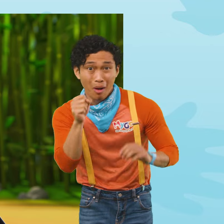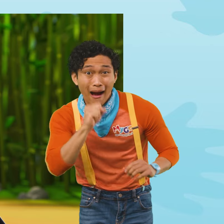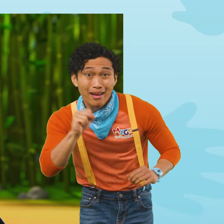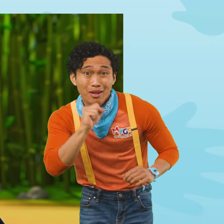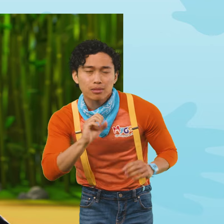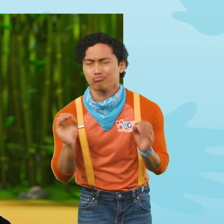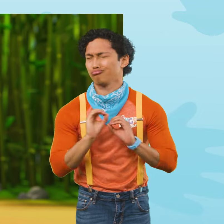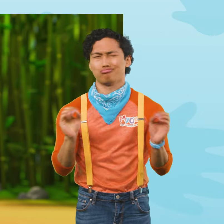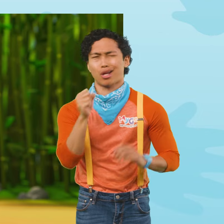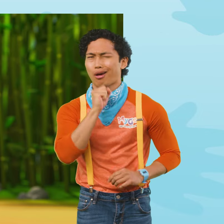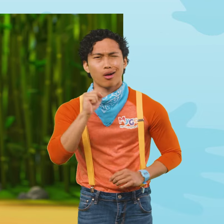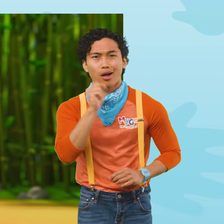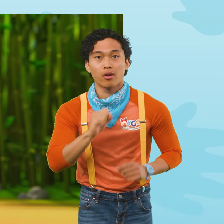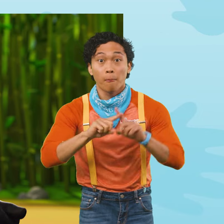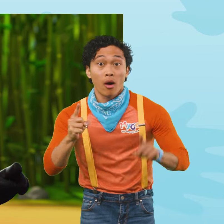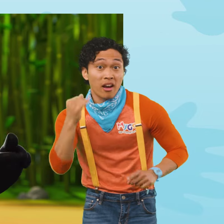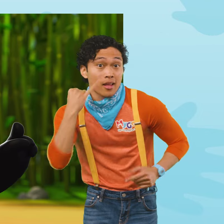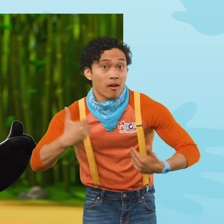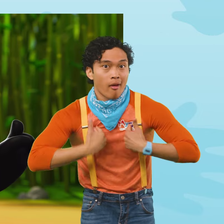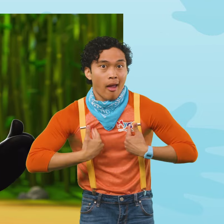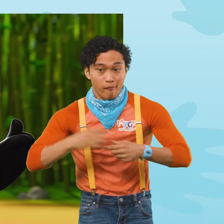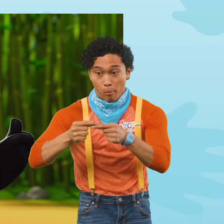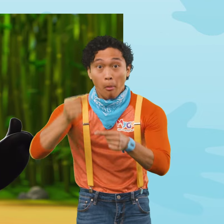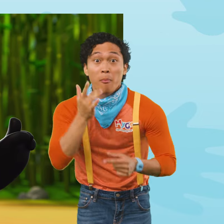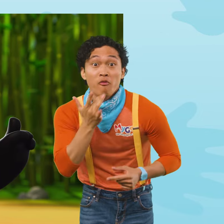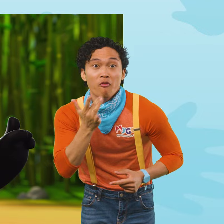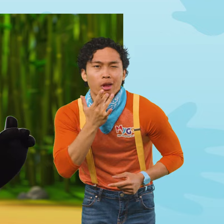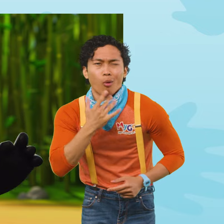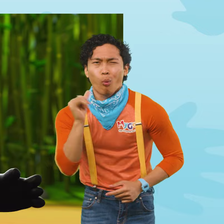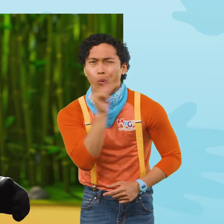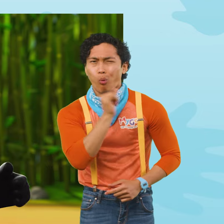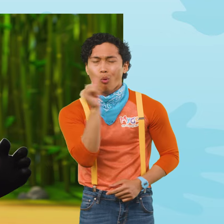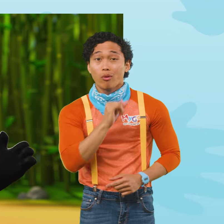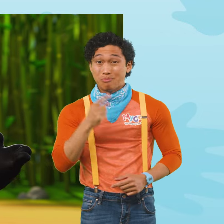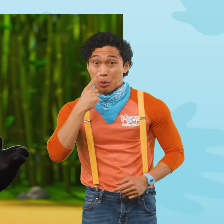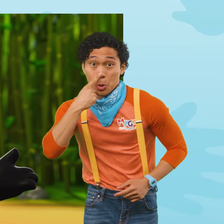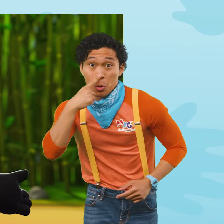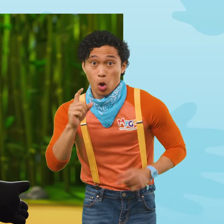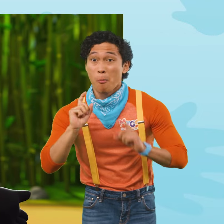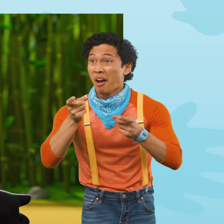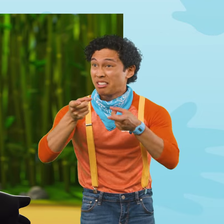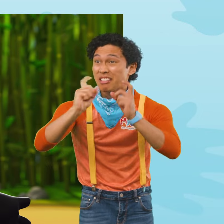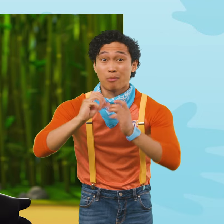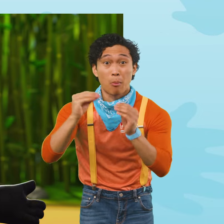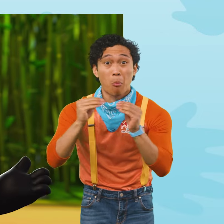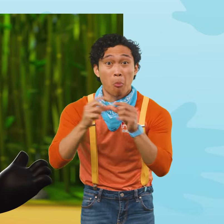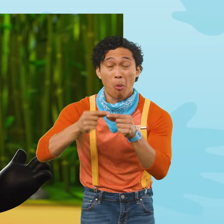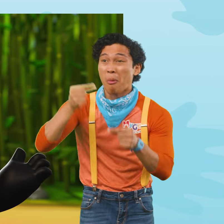Not even ice cream! Unless it was bamboo flavor. Could you get me a little more bamboo? All this chewing